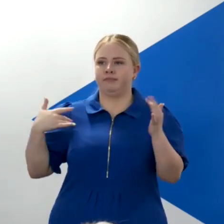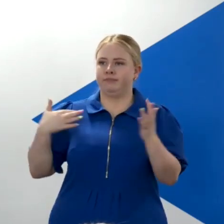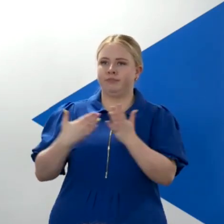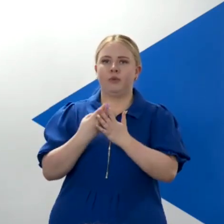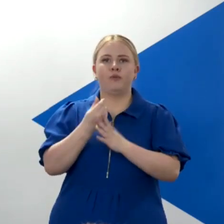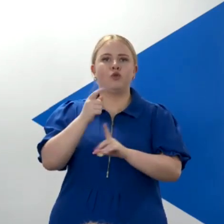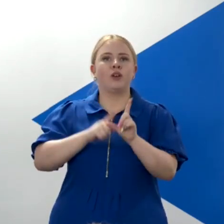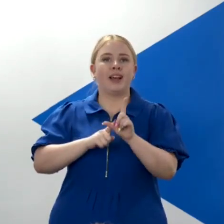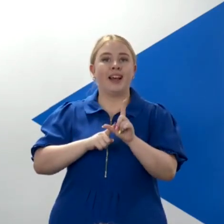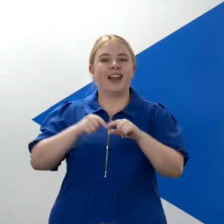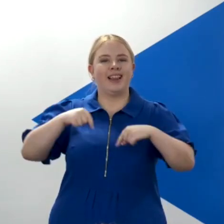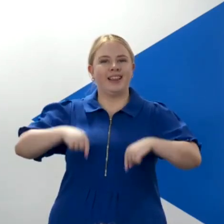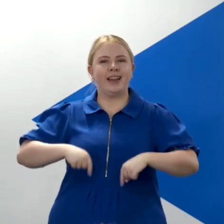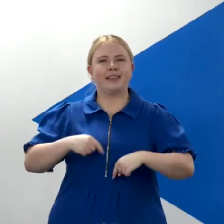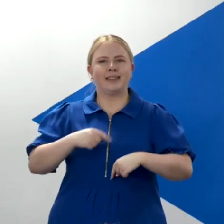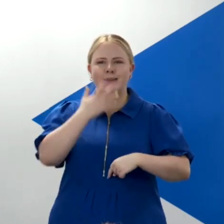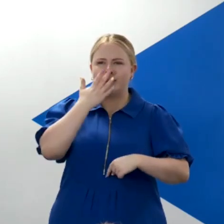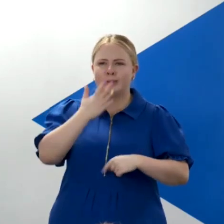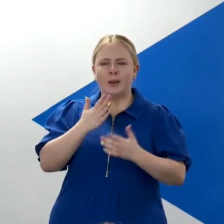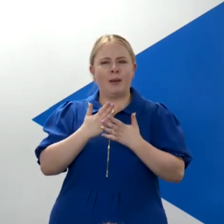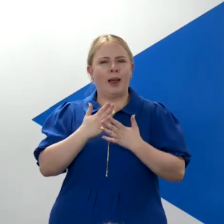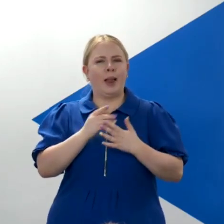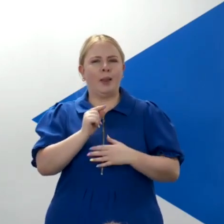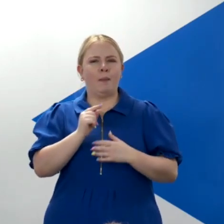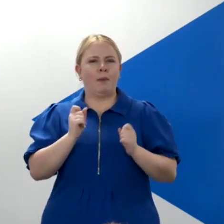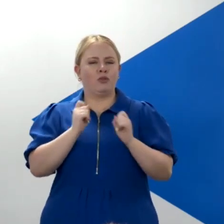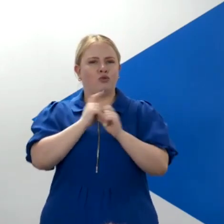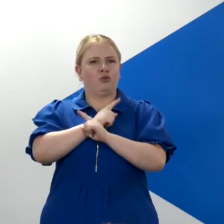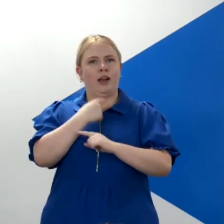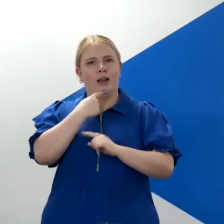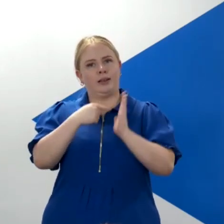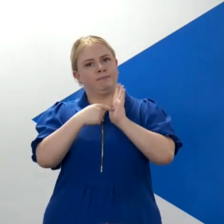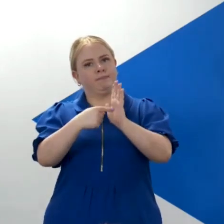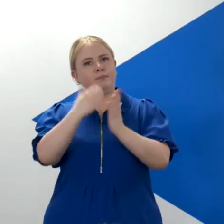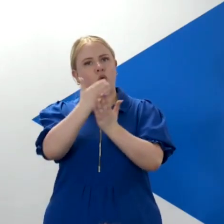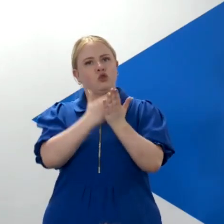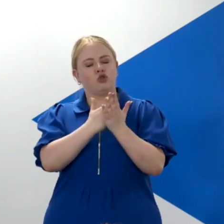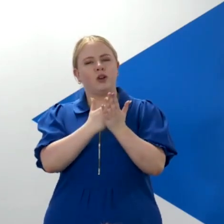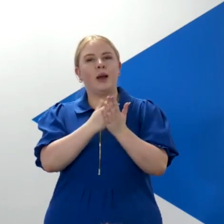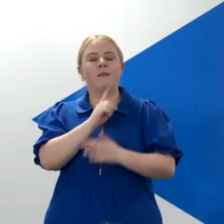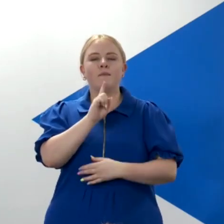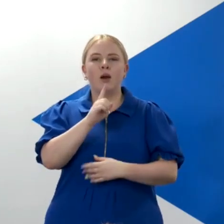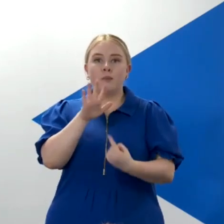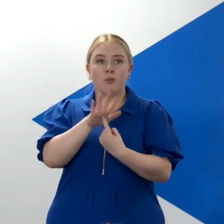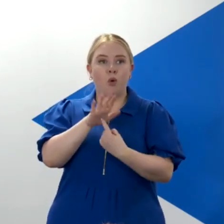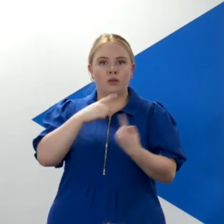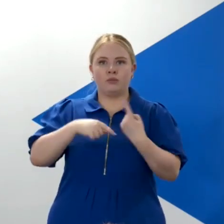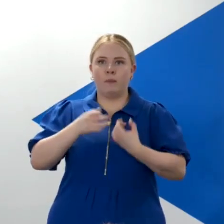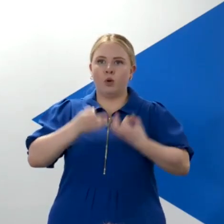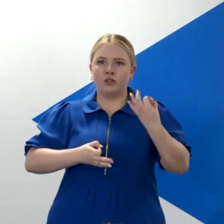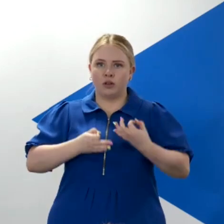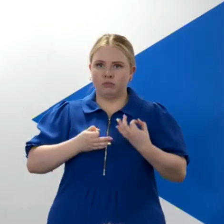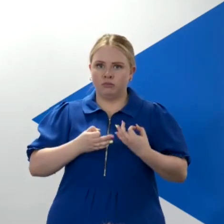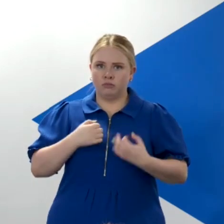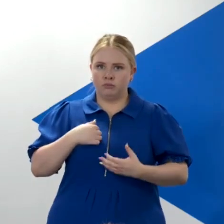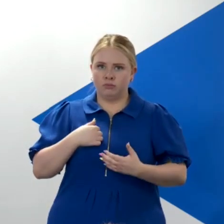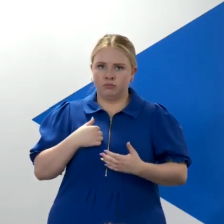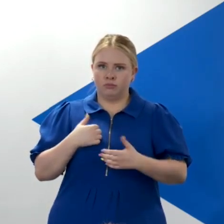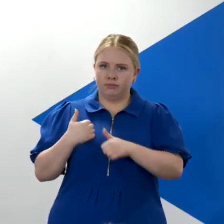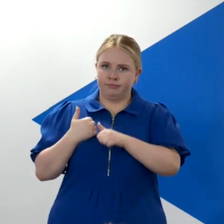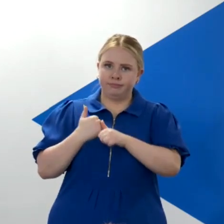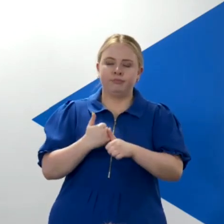few years, this is going to be a very novel concept. But I think it's really important that politicians make good in the promises that they're elected on.